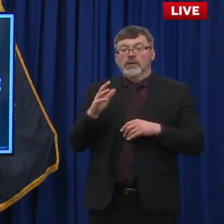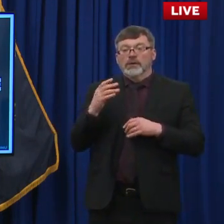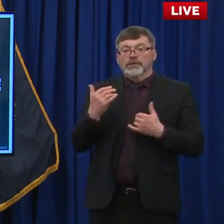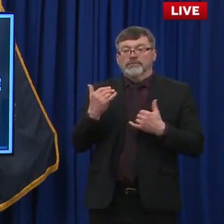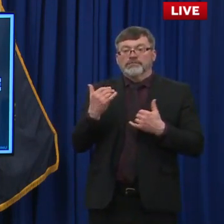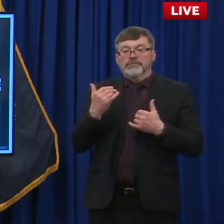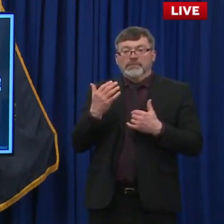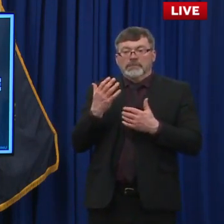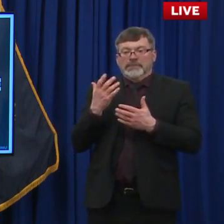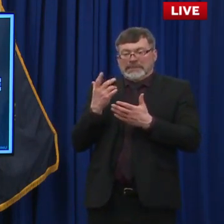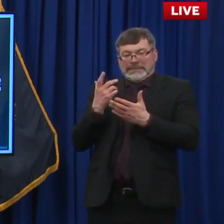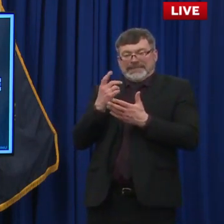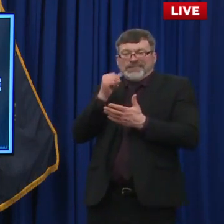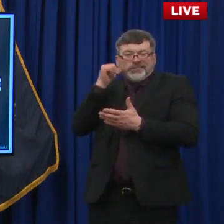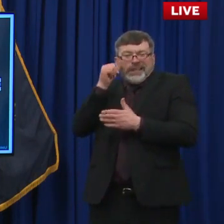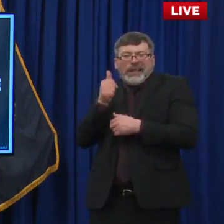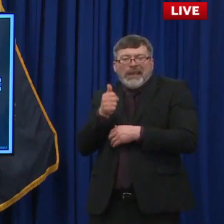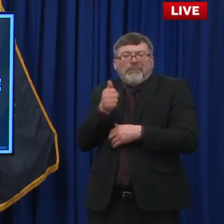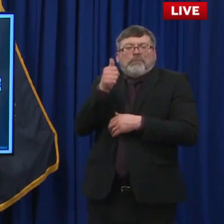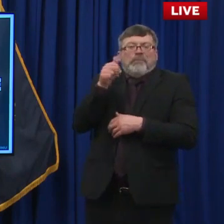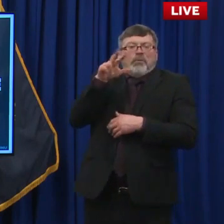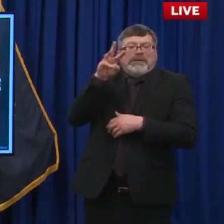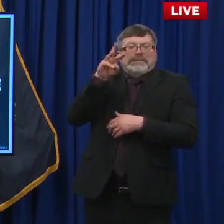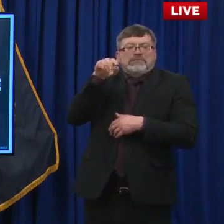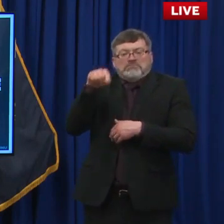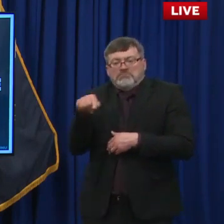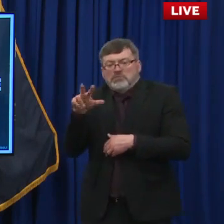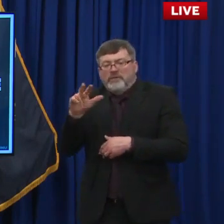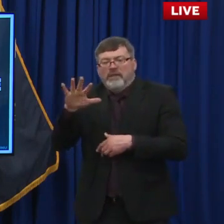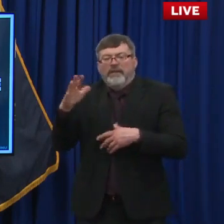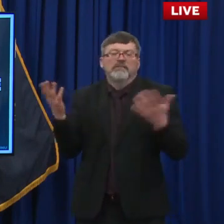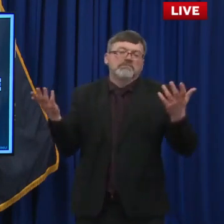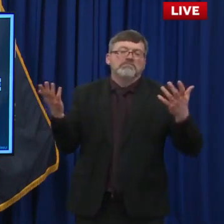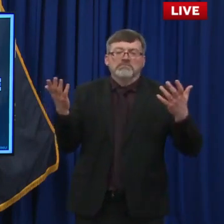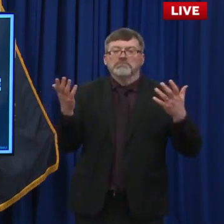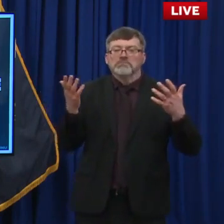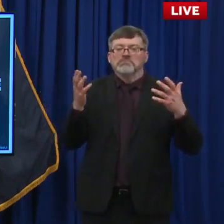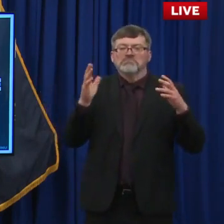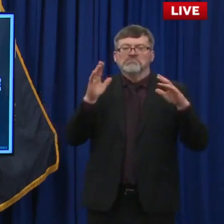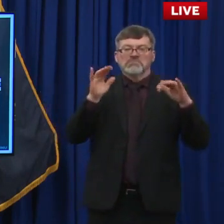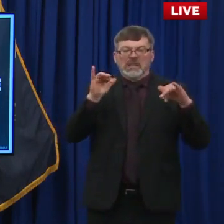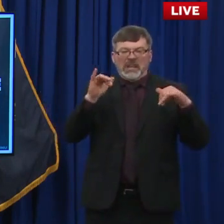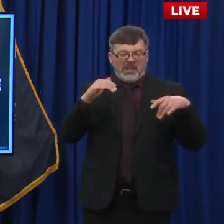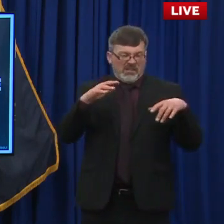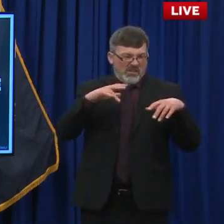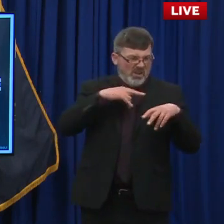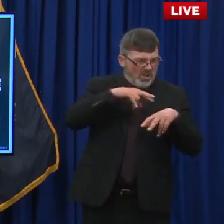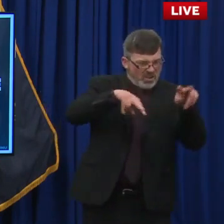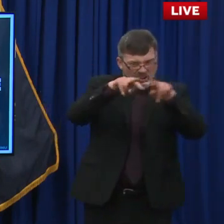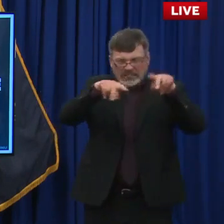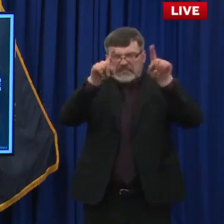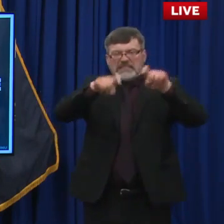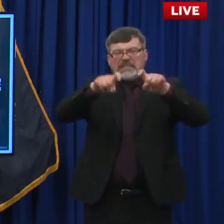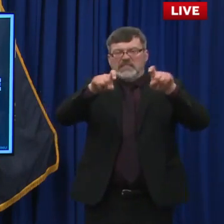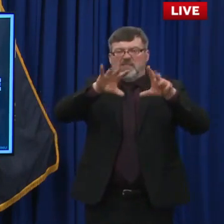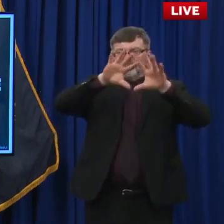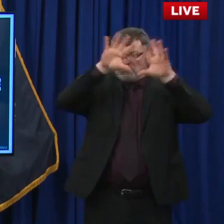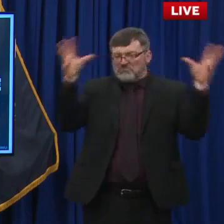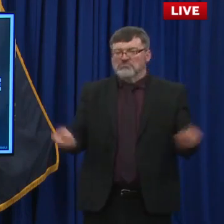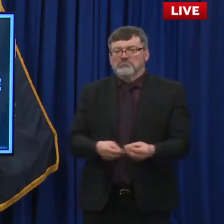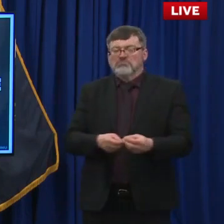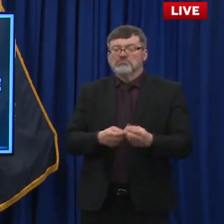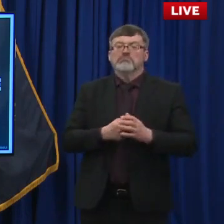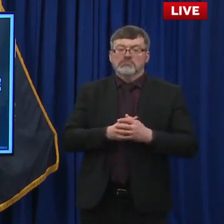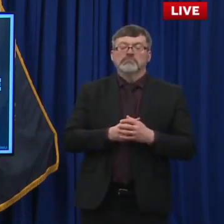of our antigen and PCR tests combined, um, have, uh, been positive for COVID-19. And the